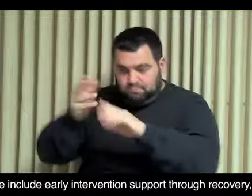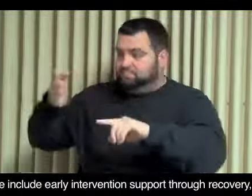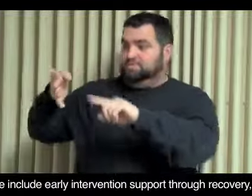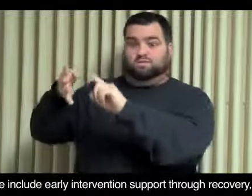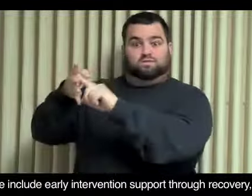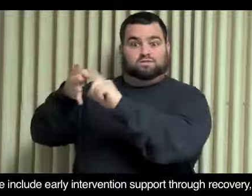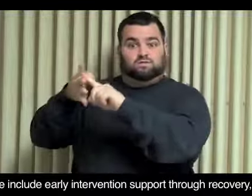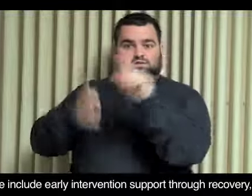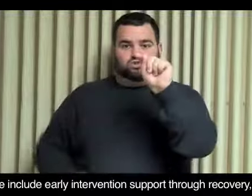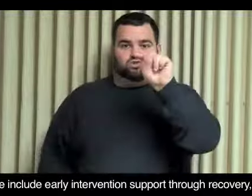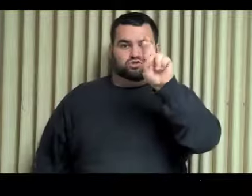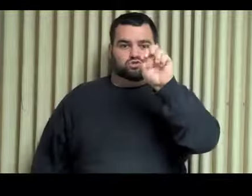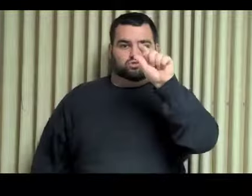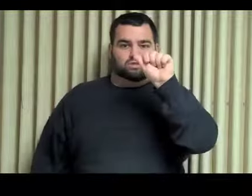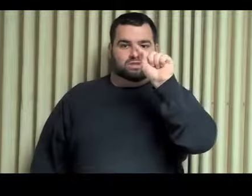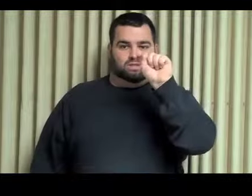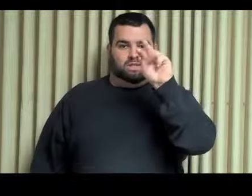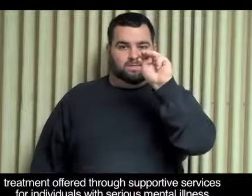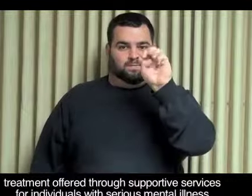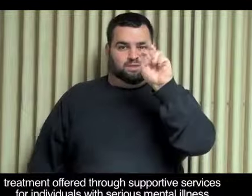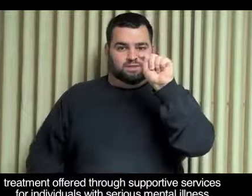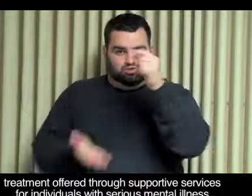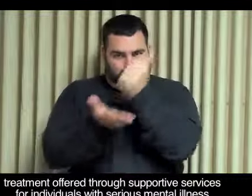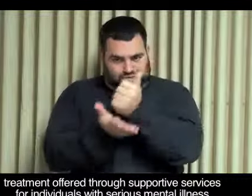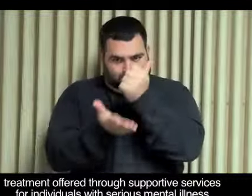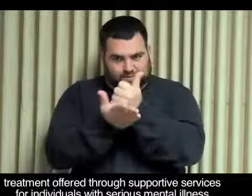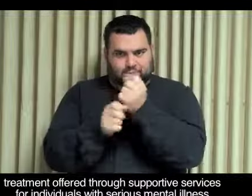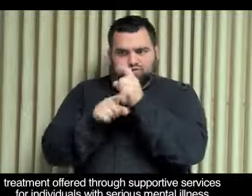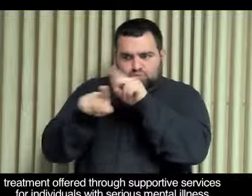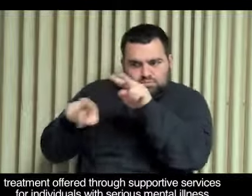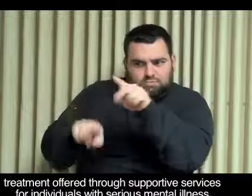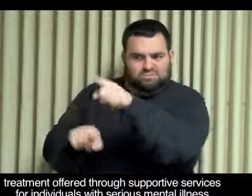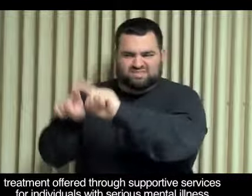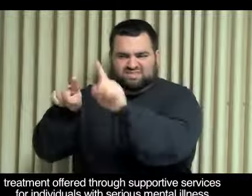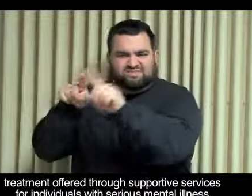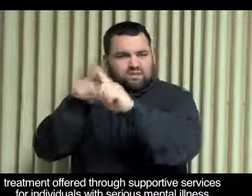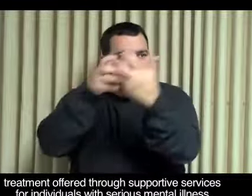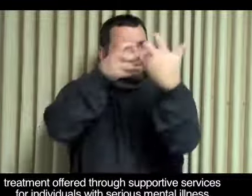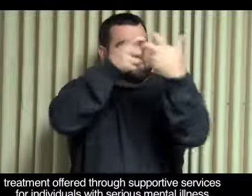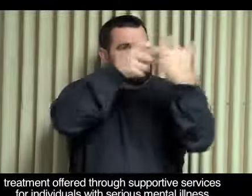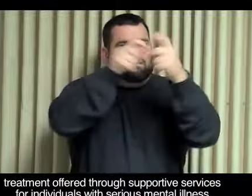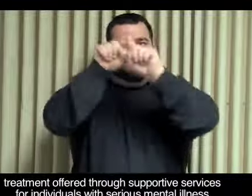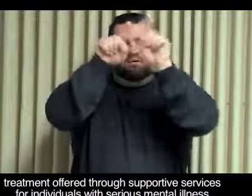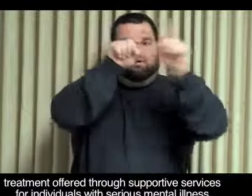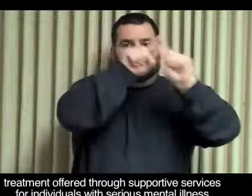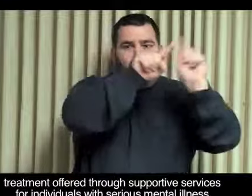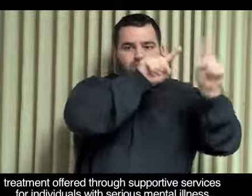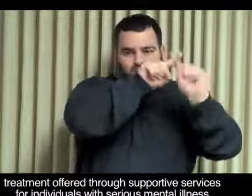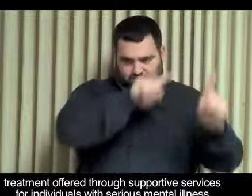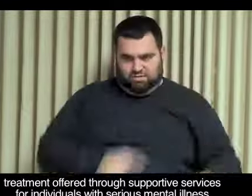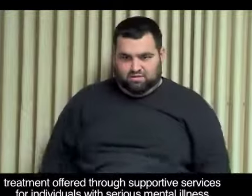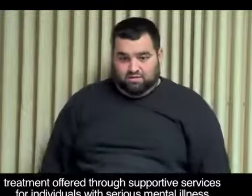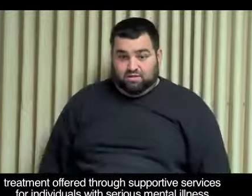recovery, treatment offered through supportive services for individuals with serious mental illnesses,